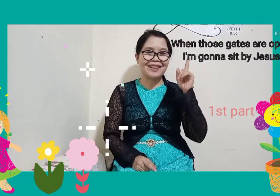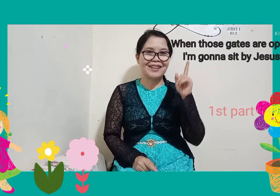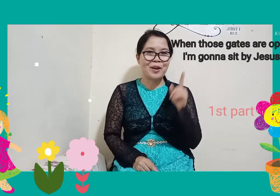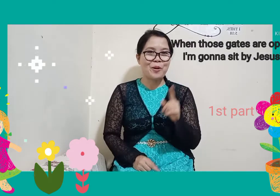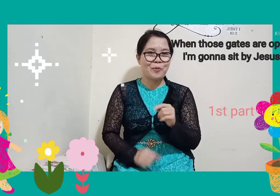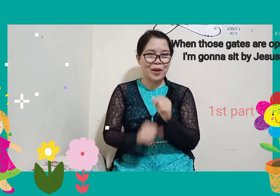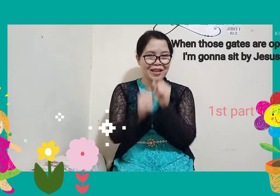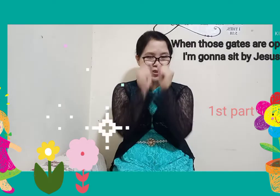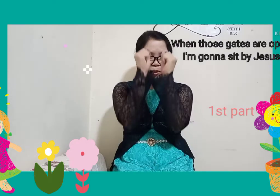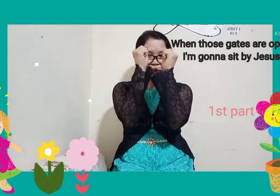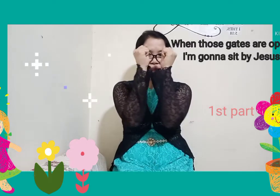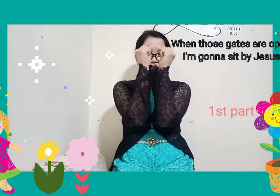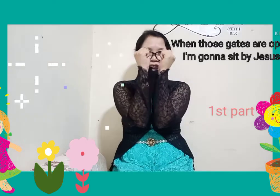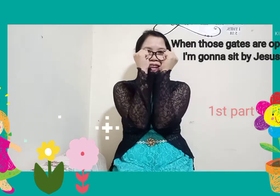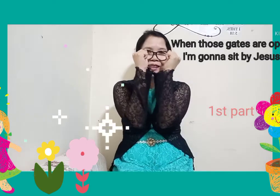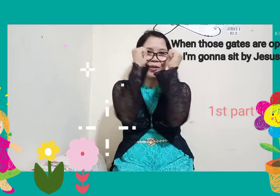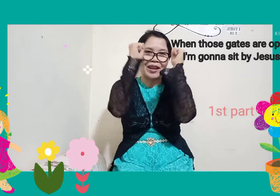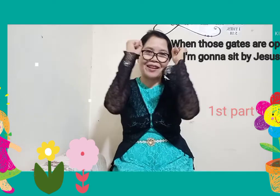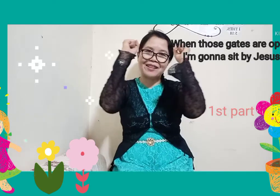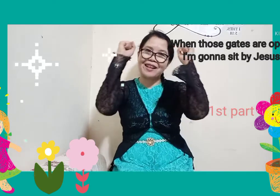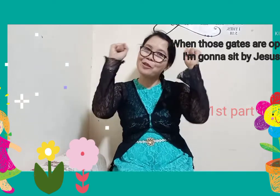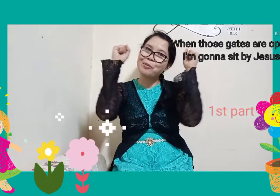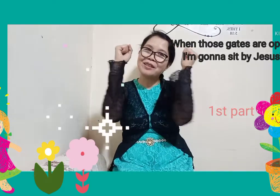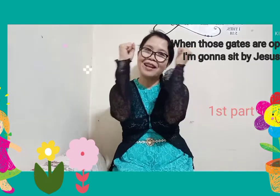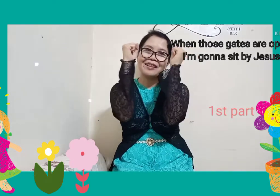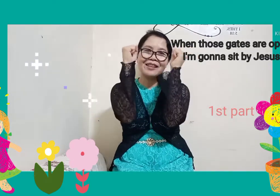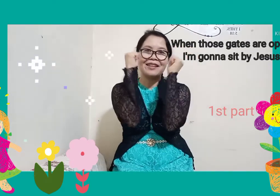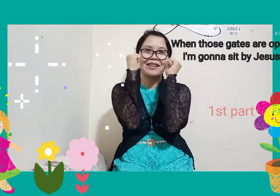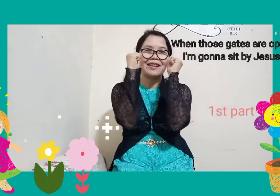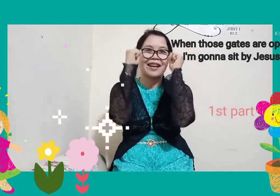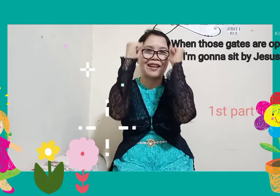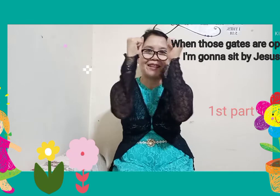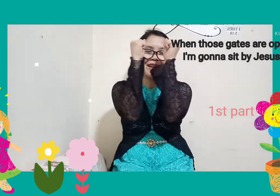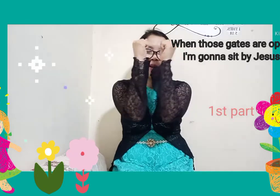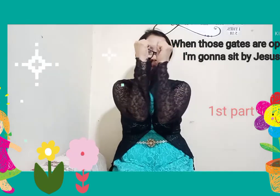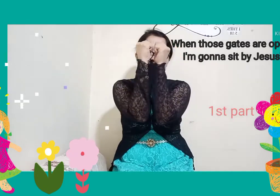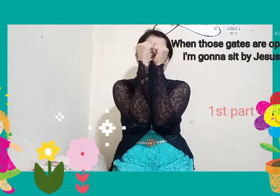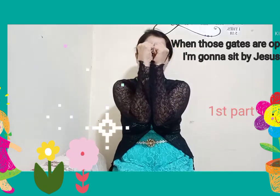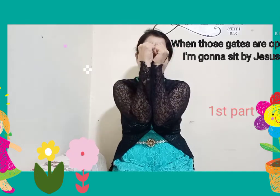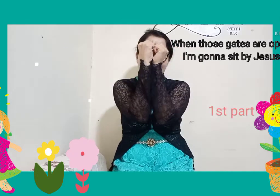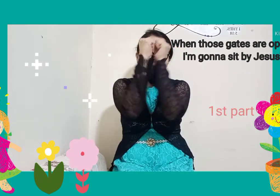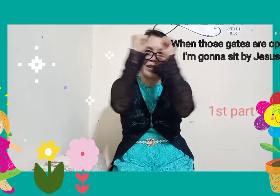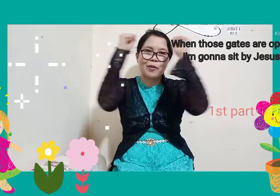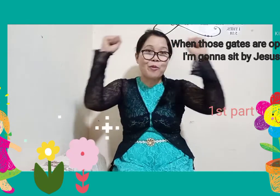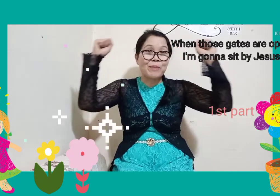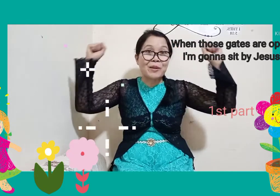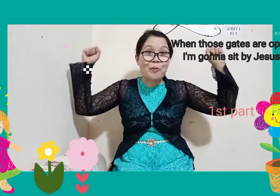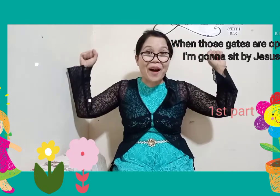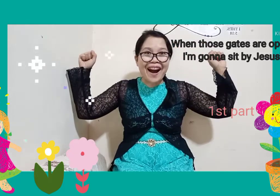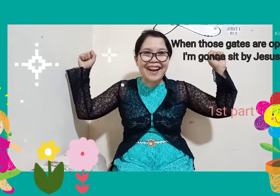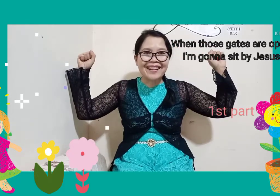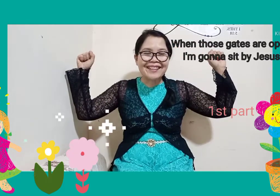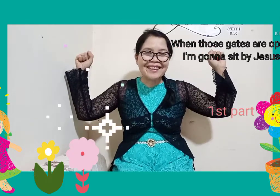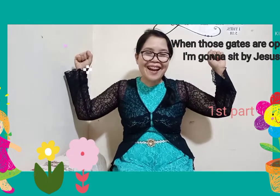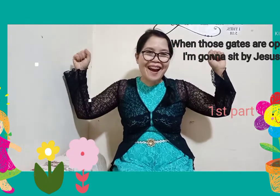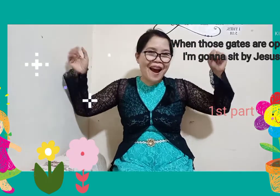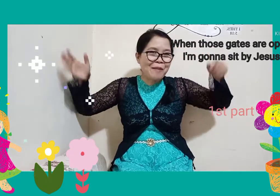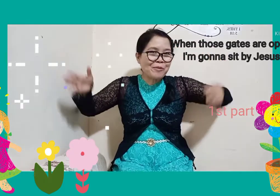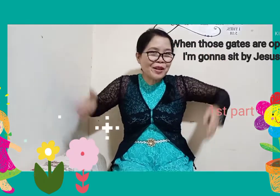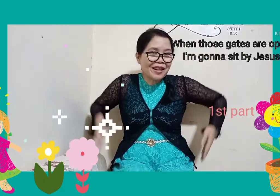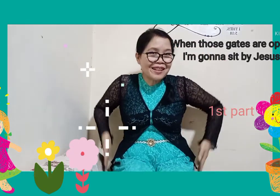Lord when those gates okay let's pretend this is a gate when those gates are open wide